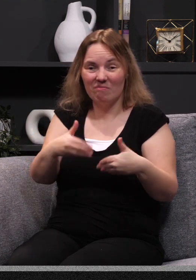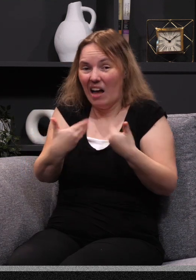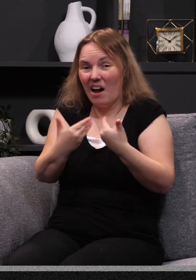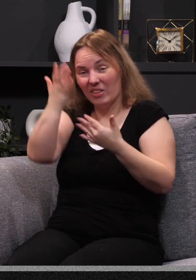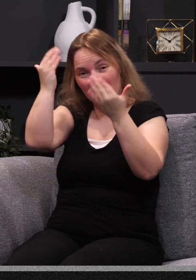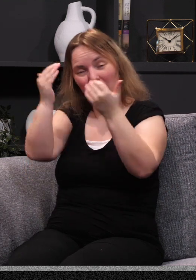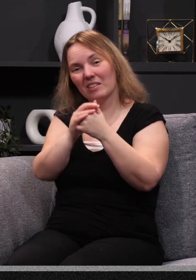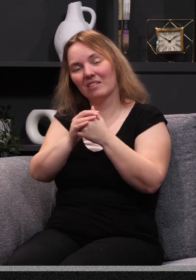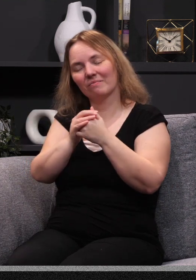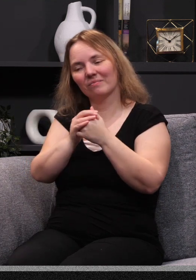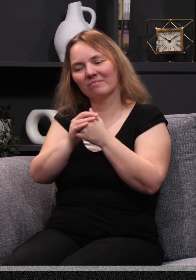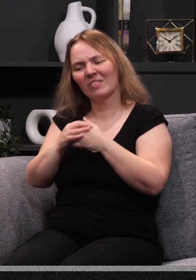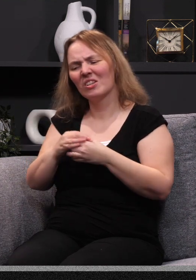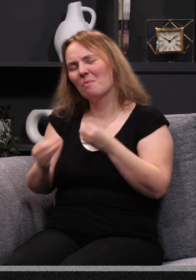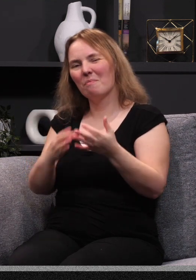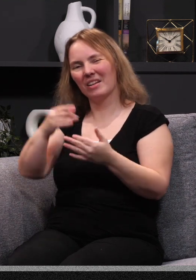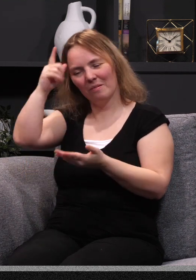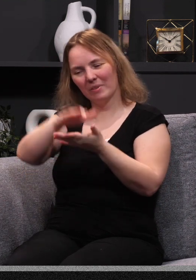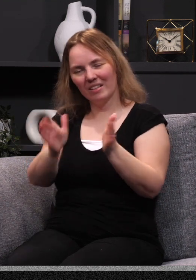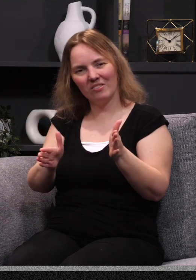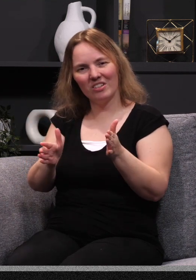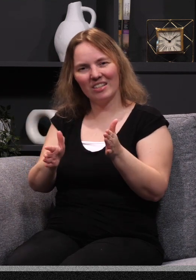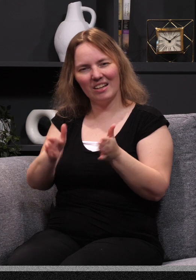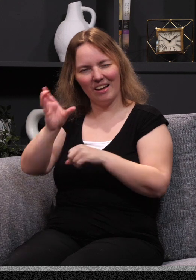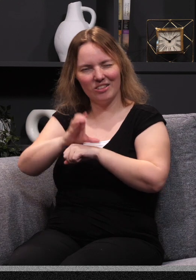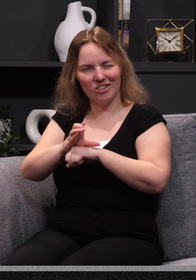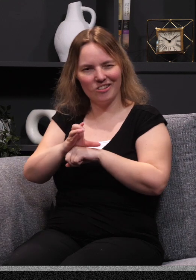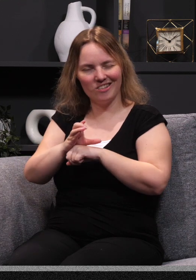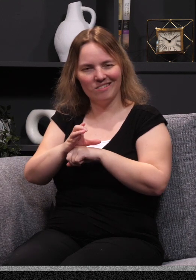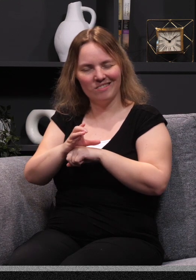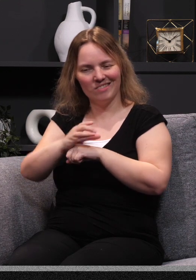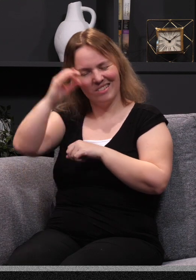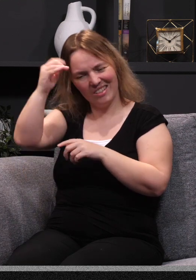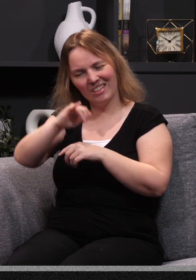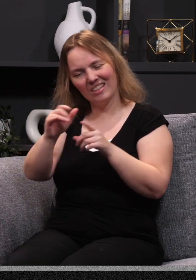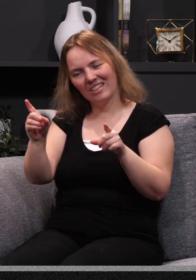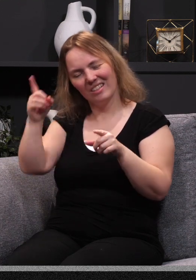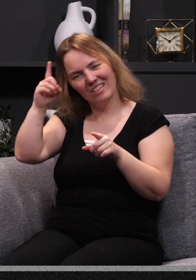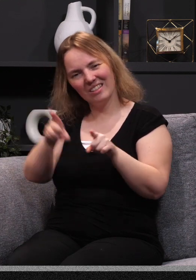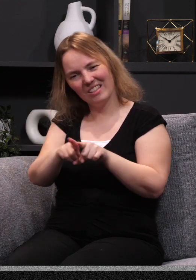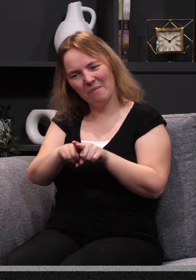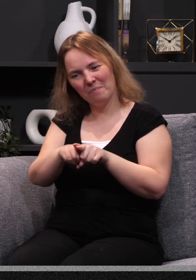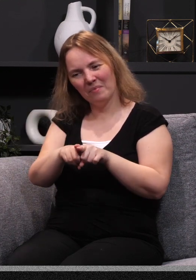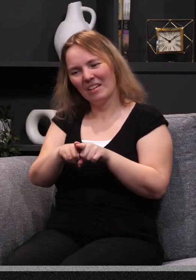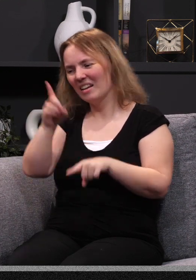And for a lot of believers in the church today, that's their mindset. I just can't wait until Jesus shows up and he just fries the whole world.